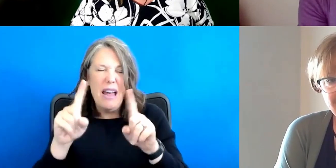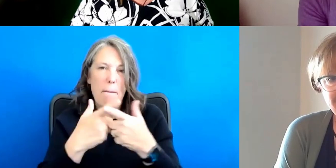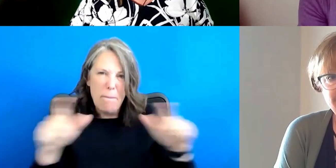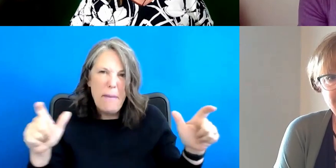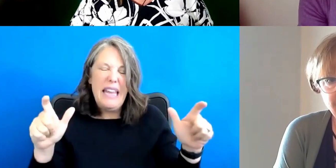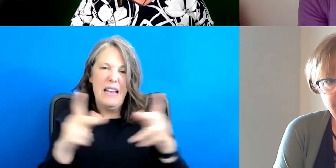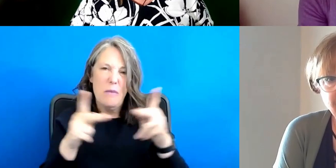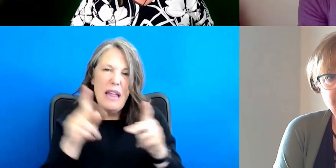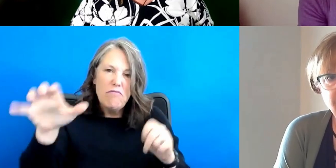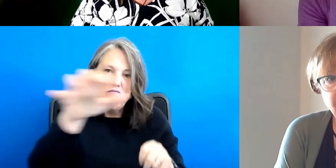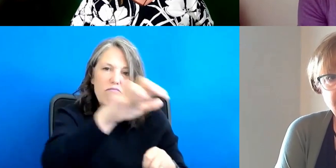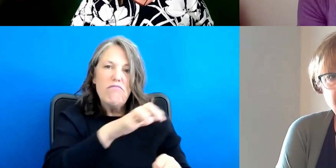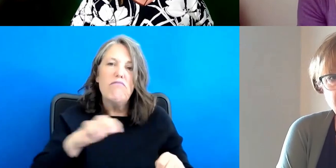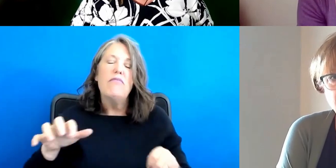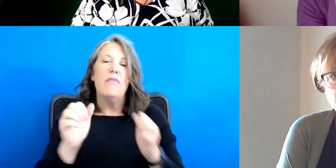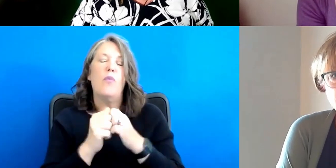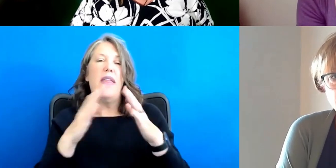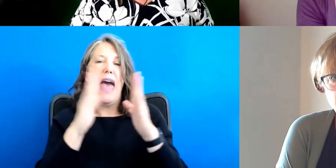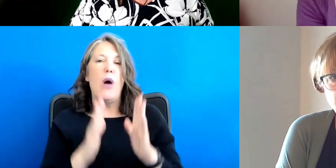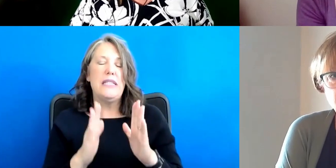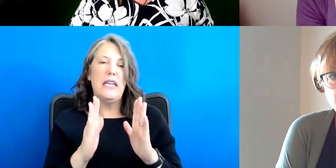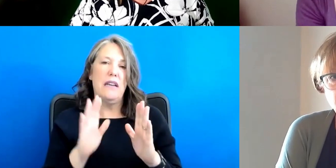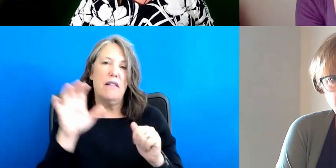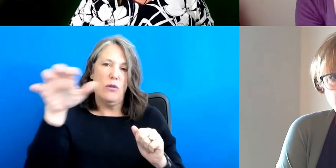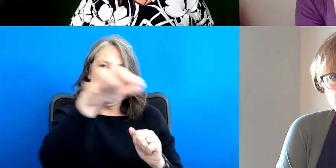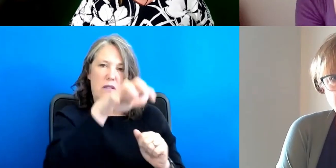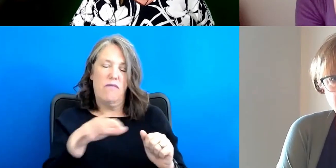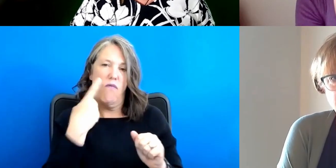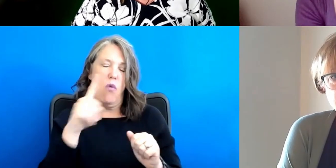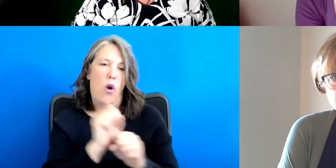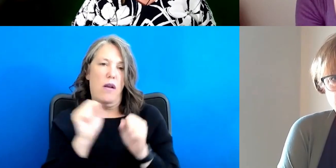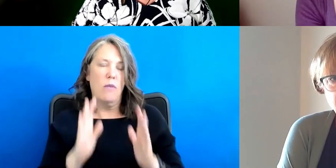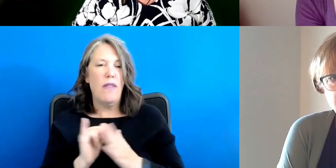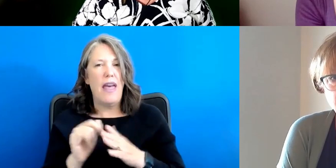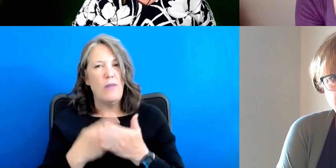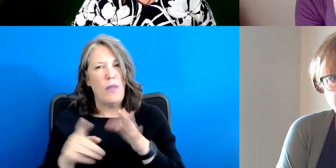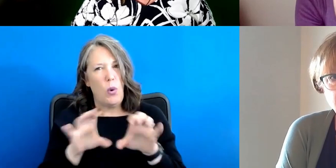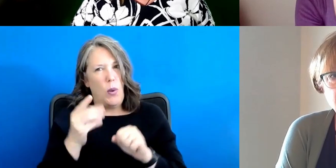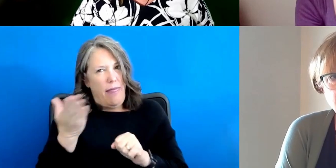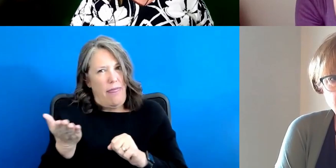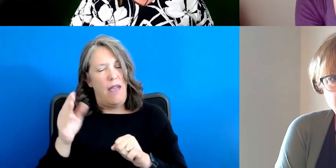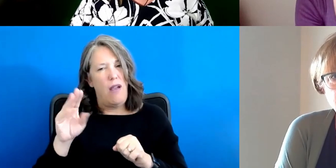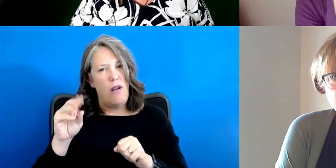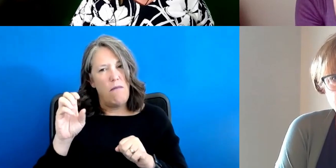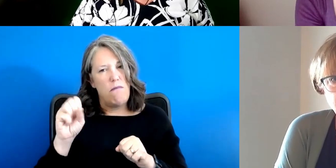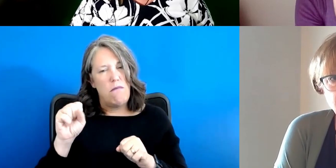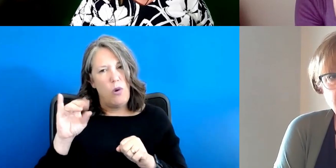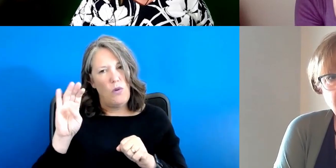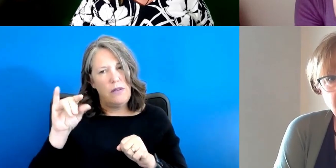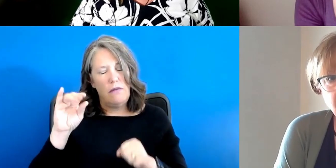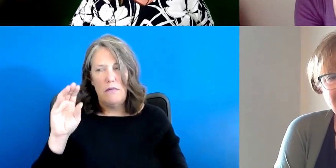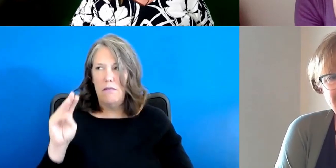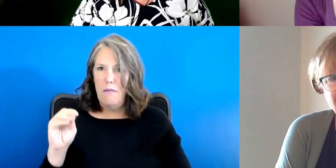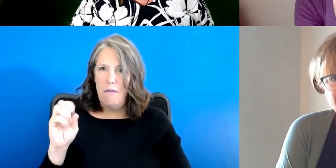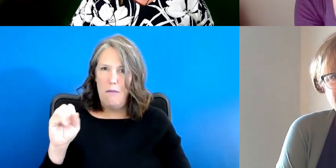with, with lots of housing for their employees. So that's what they're doing in Mozambique. And I was able to see that firsthand and I'm